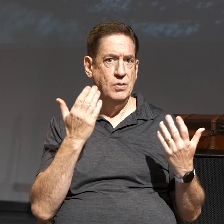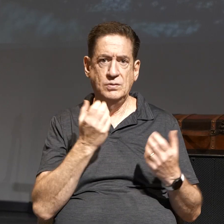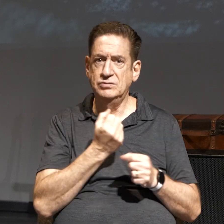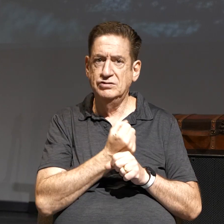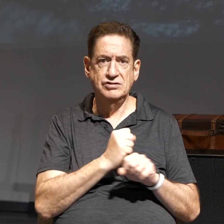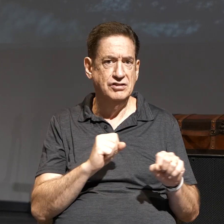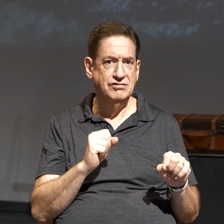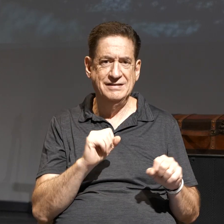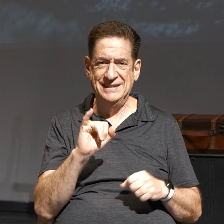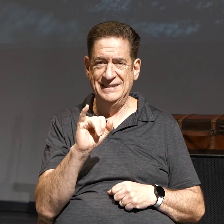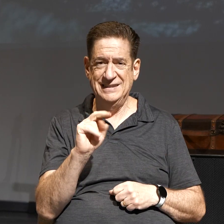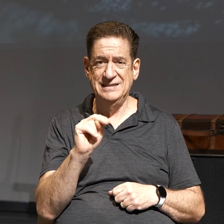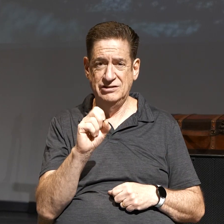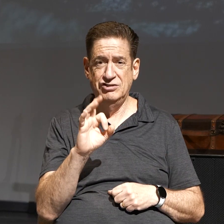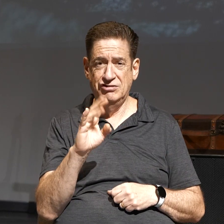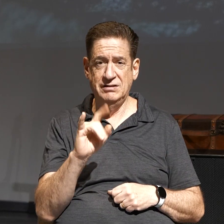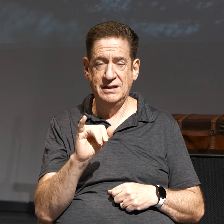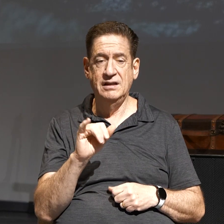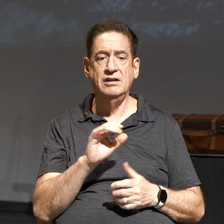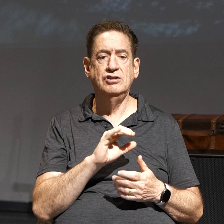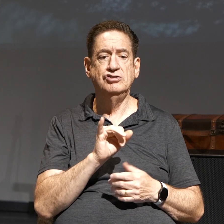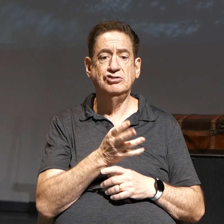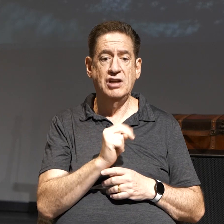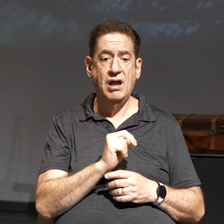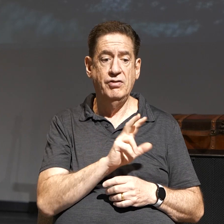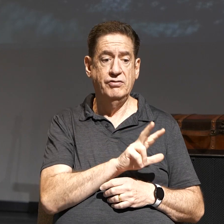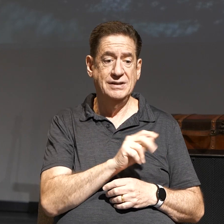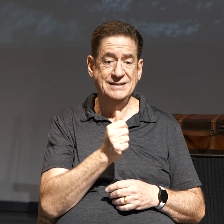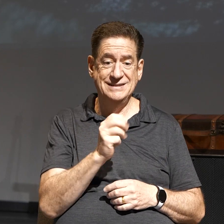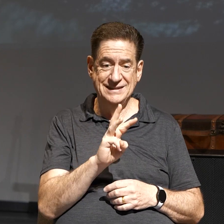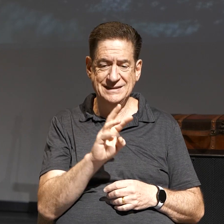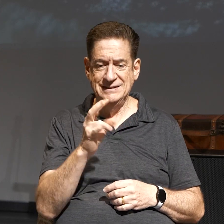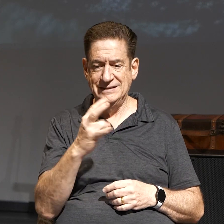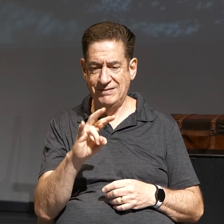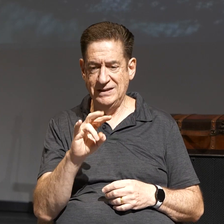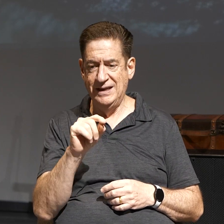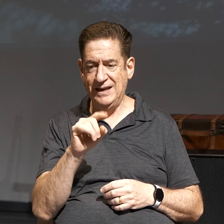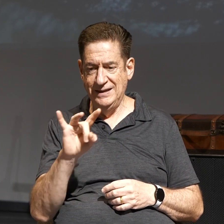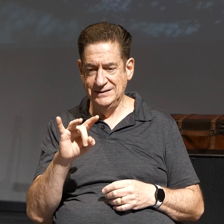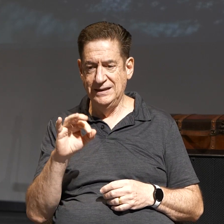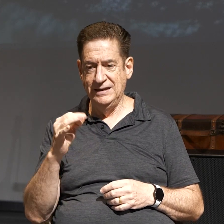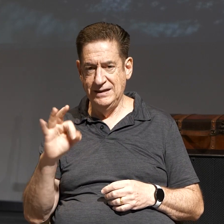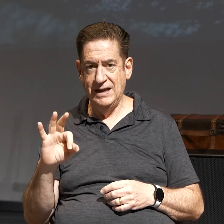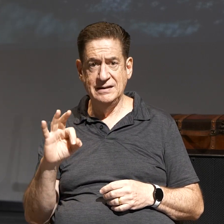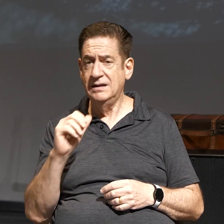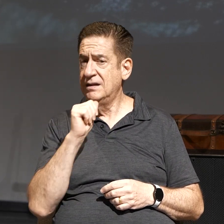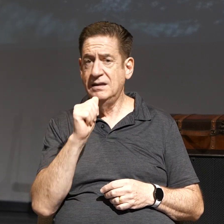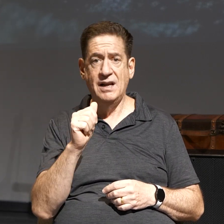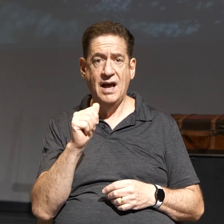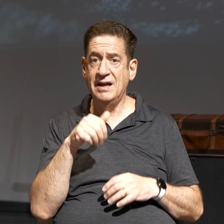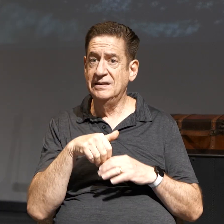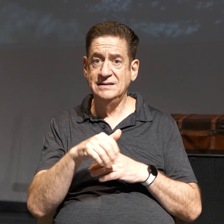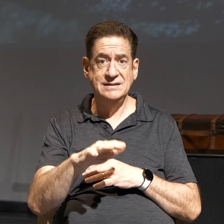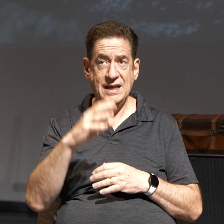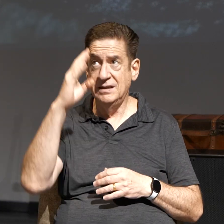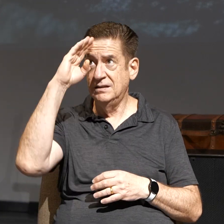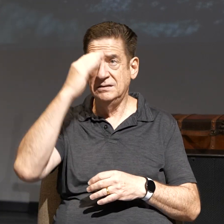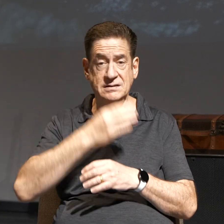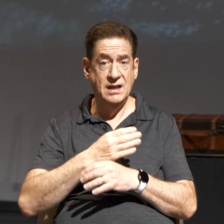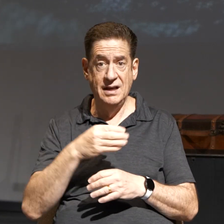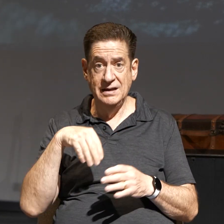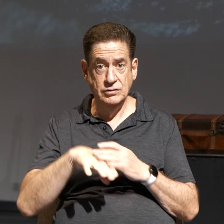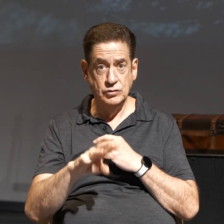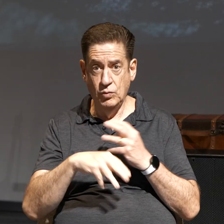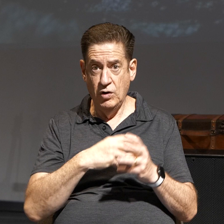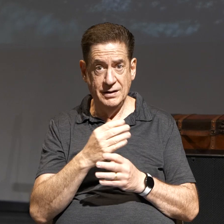And what he says in John 3, 16, 17, 18, and 19, he did not send his son into the world to condemn the world,